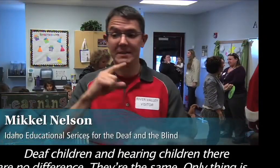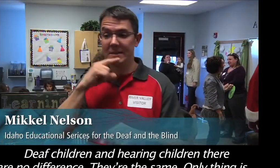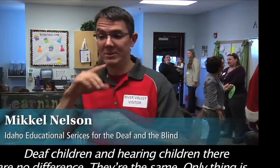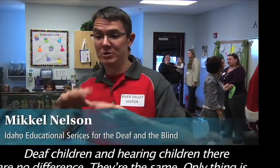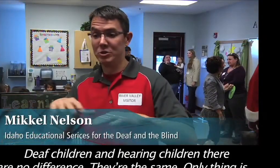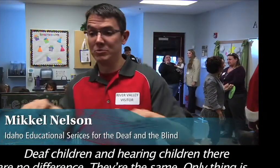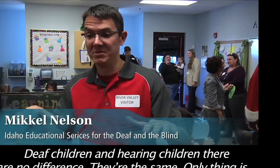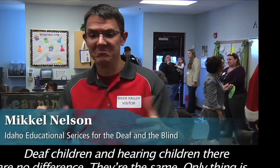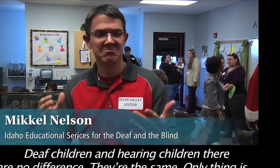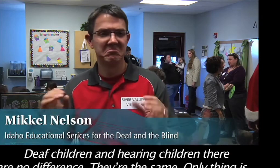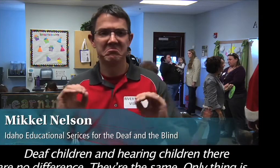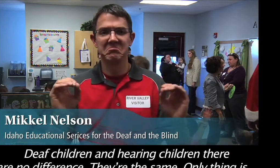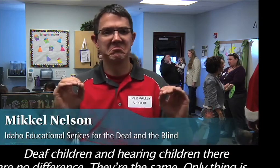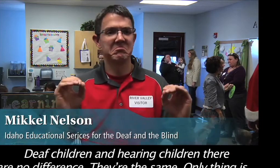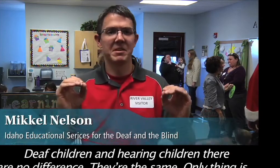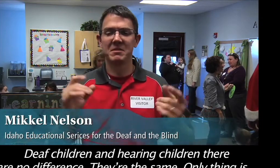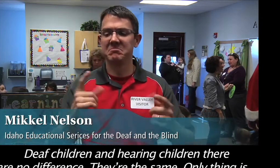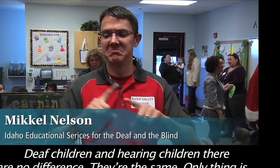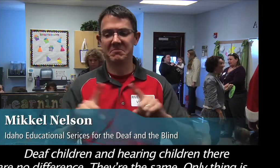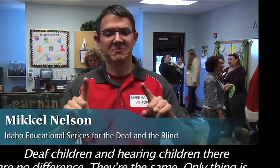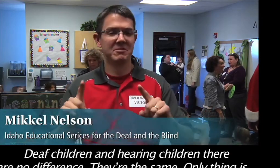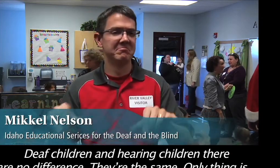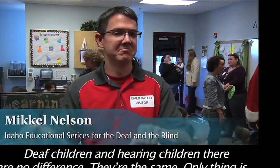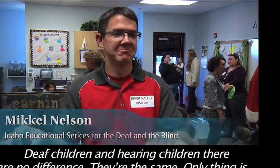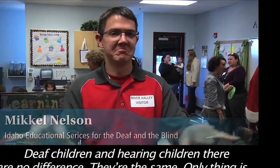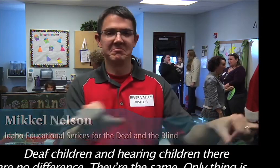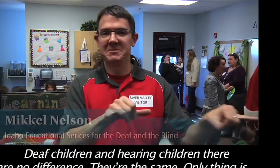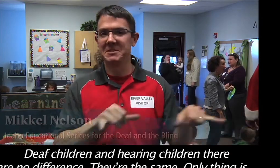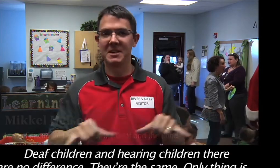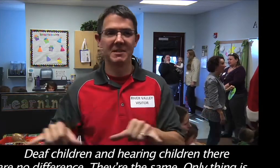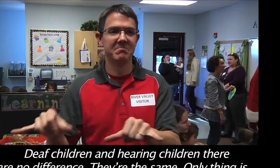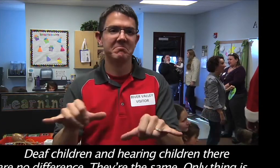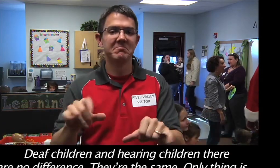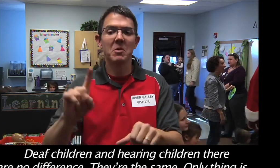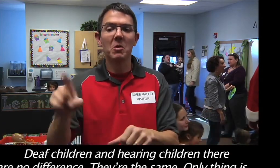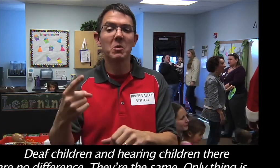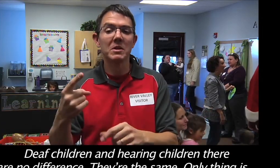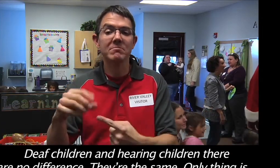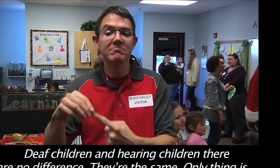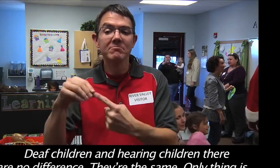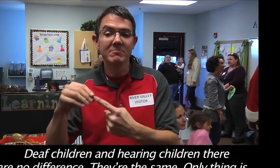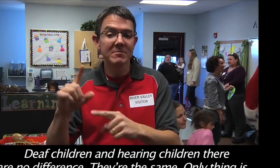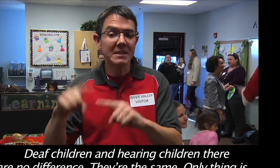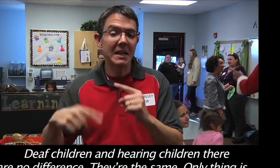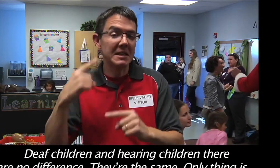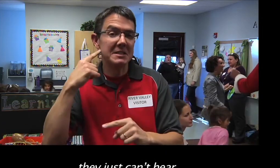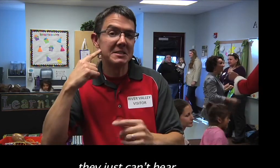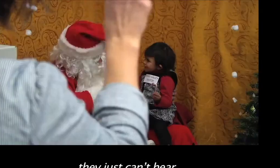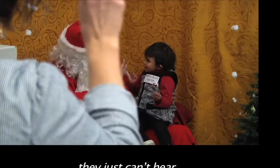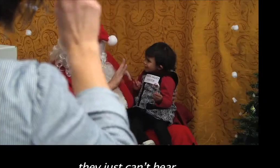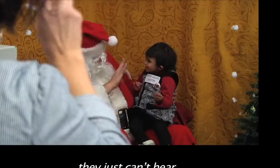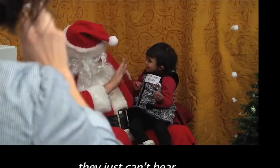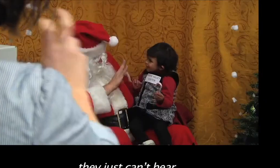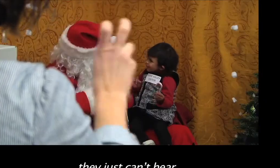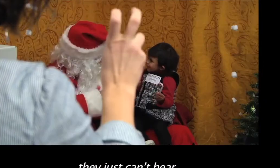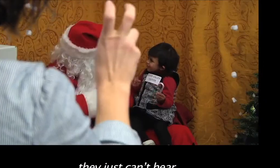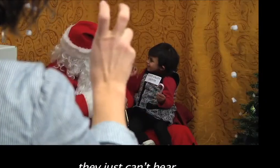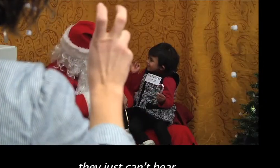Deaf children and hearing children, there are no difference. They're the same. The only thing is they just can't hear it, that's it.